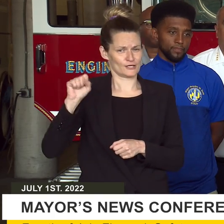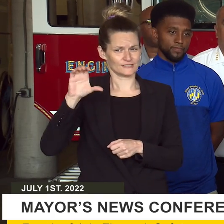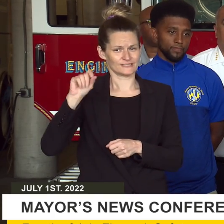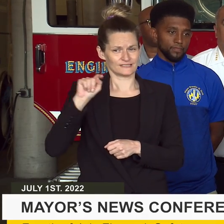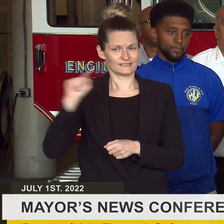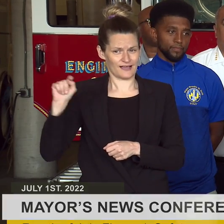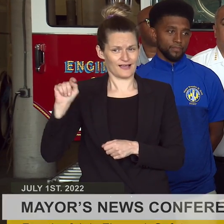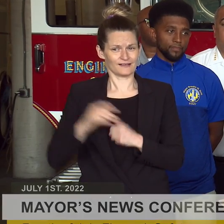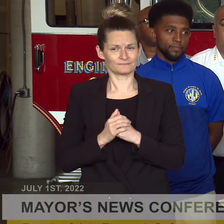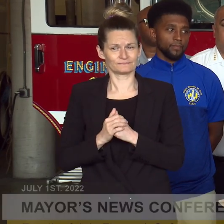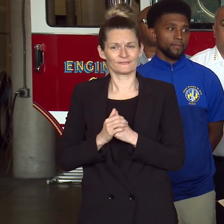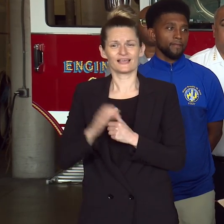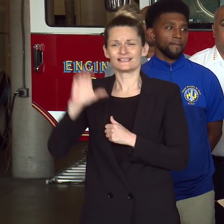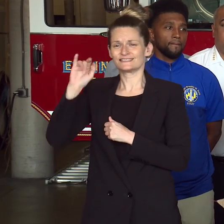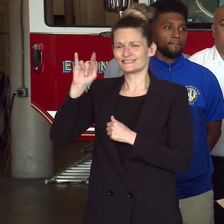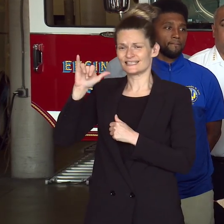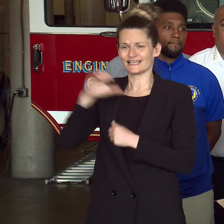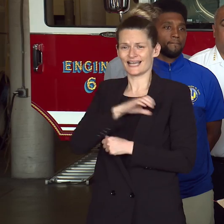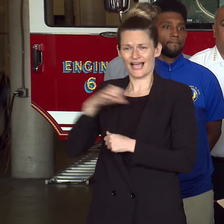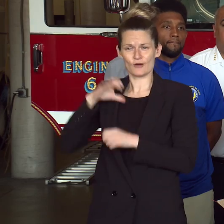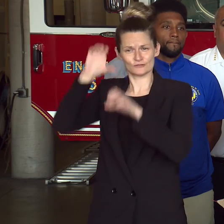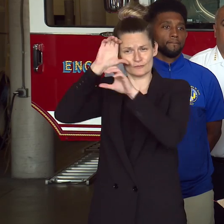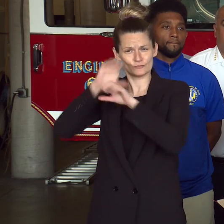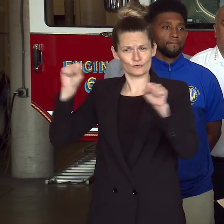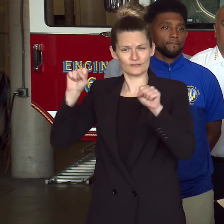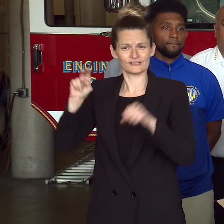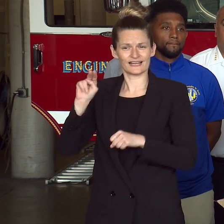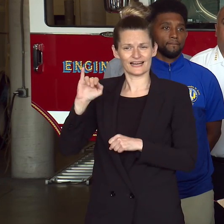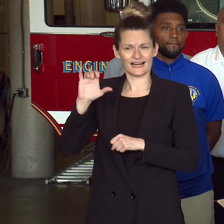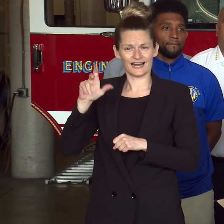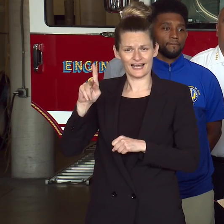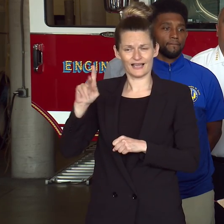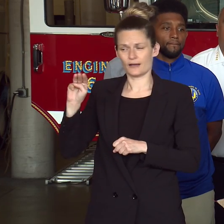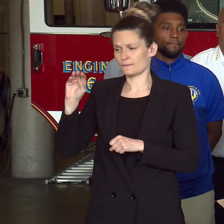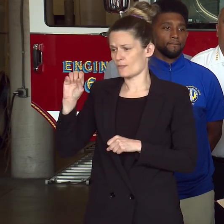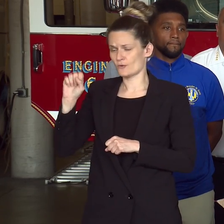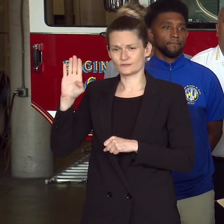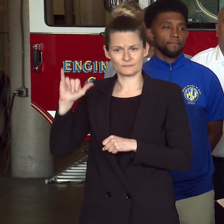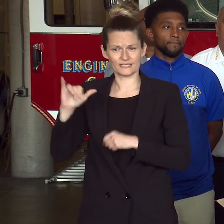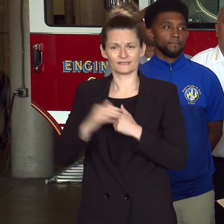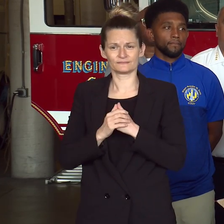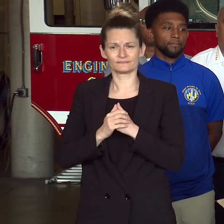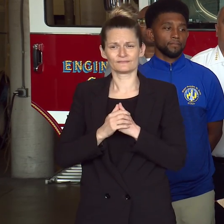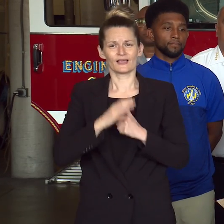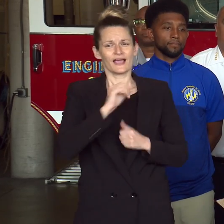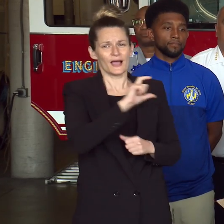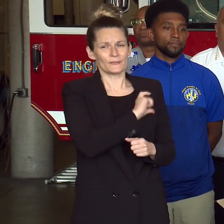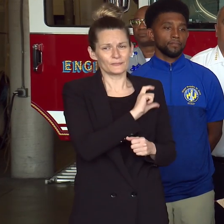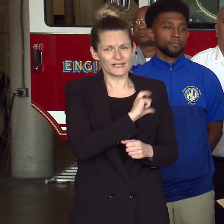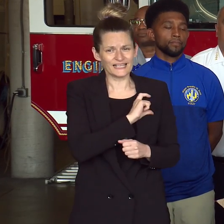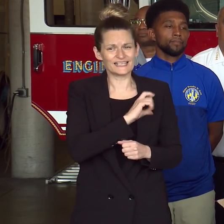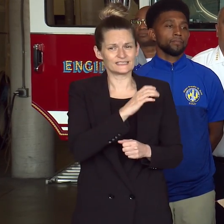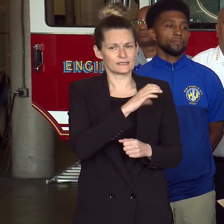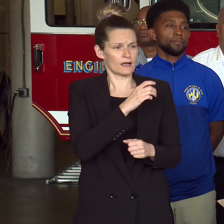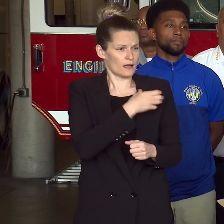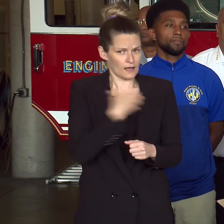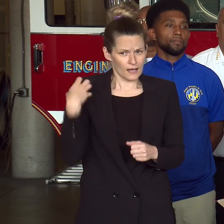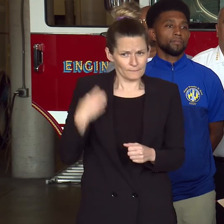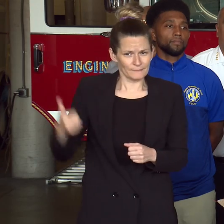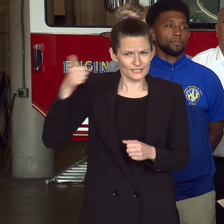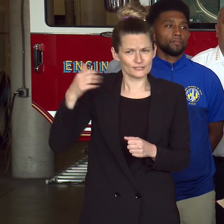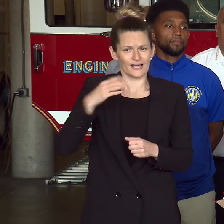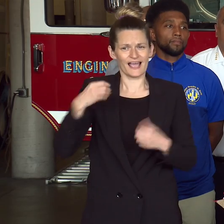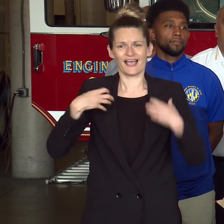President Nick Mosby, Councilman Robert Stokes, Police Commissioner Mr. Michael Harrison, and from the Baltimore City Health